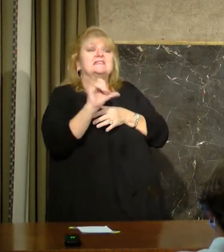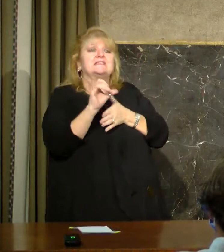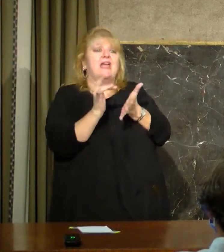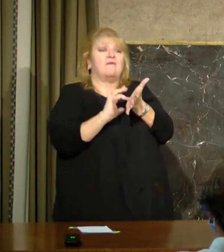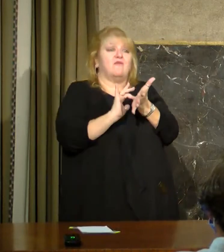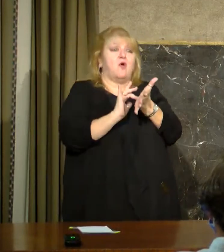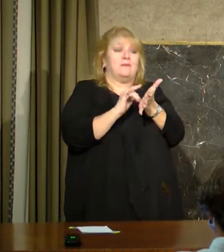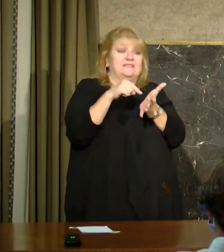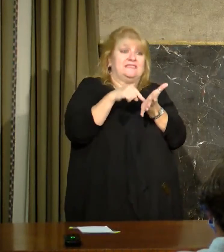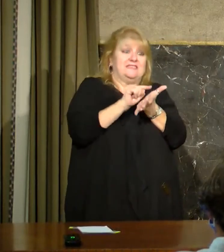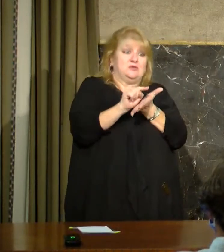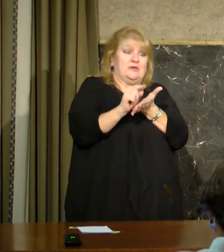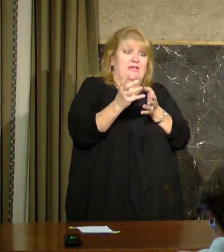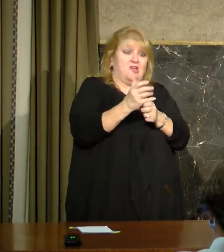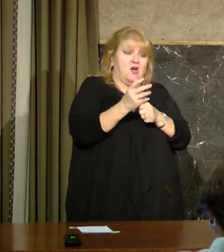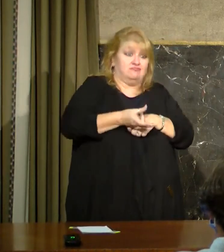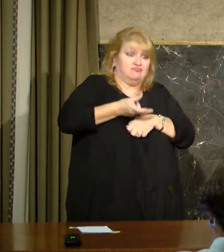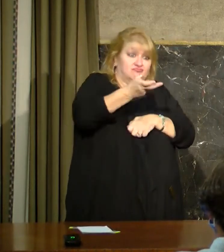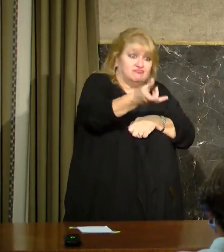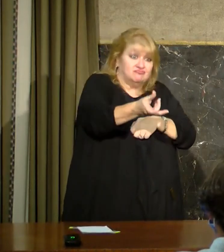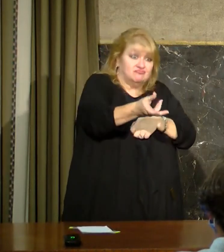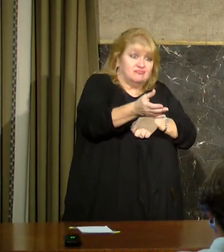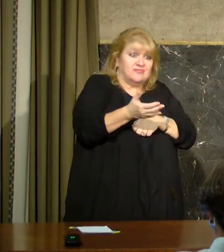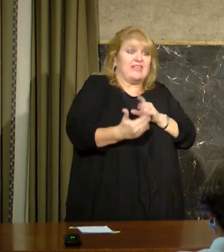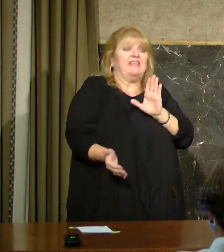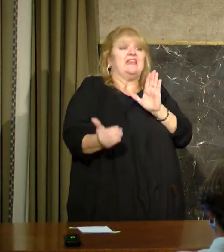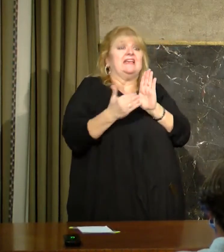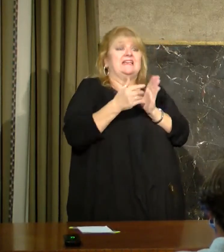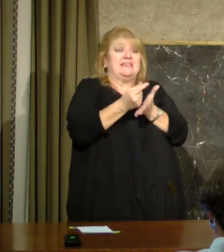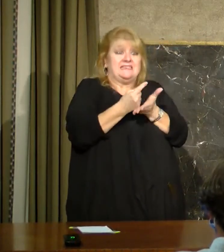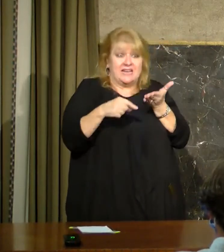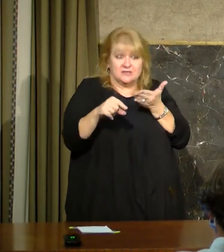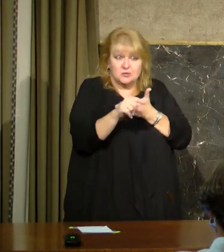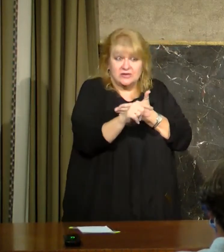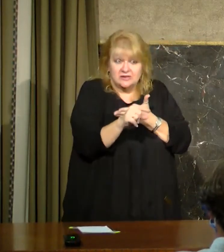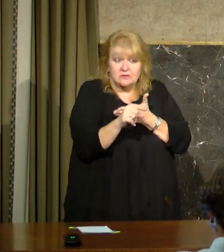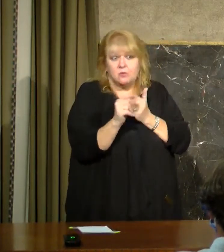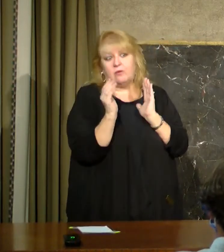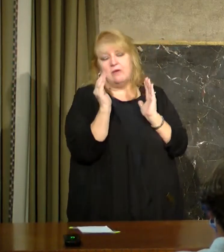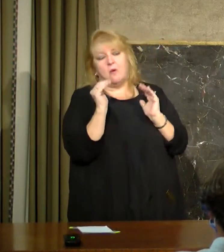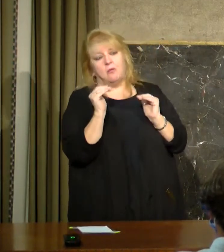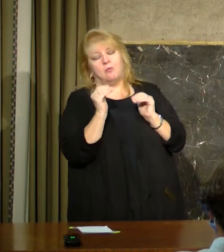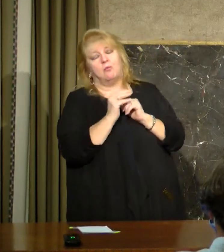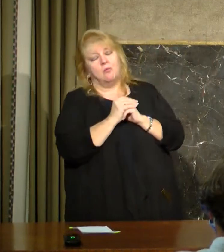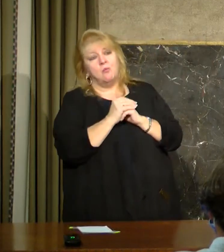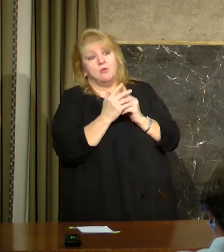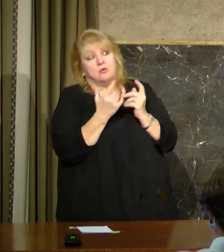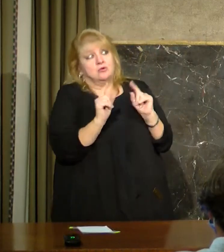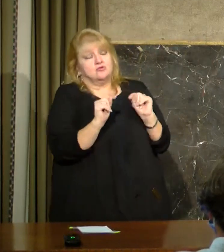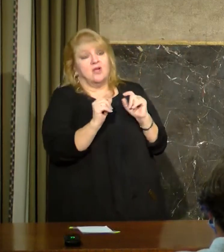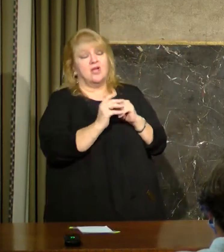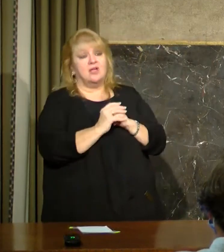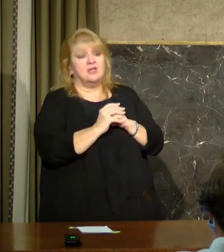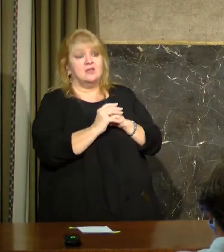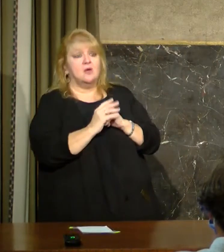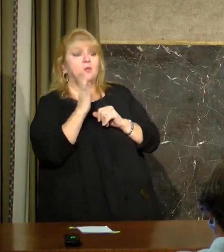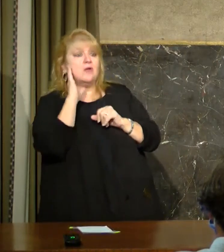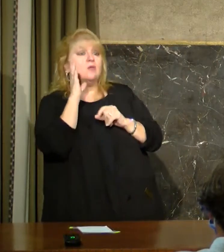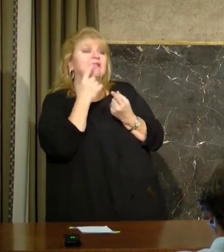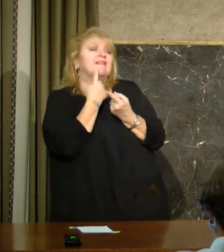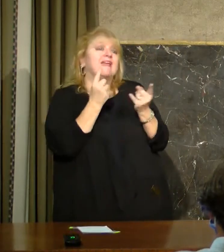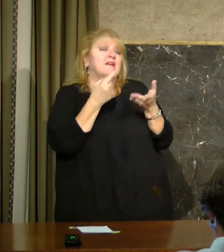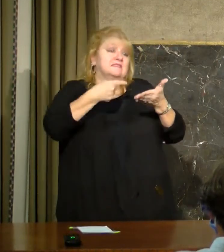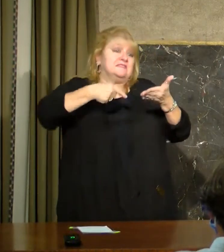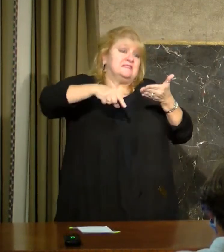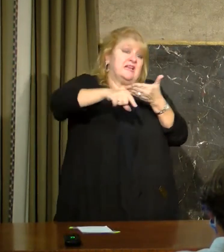But we're working through all of that this week and we will make the announcement no later than Monday of